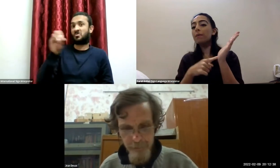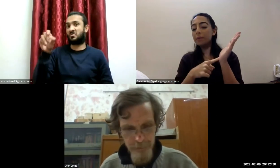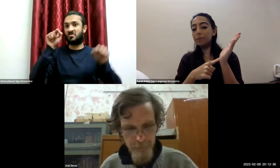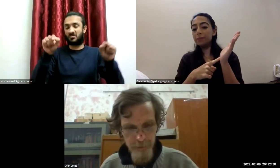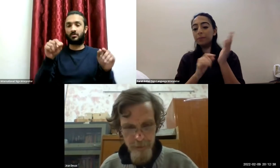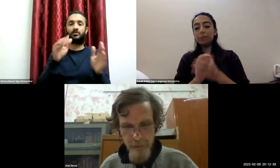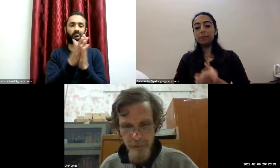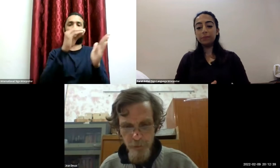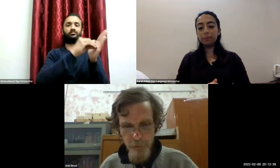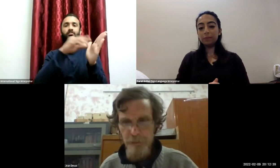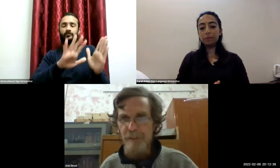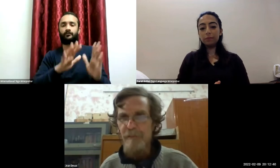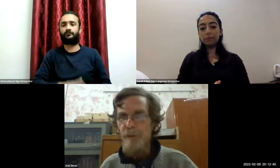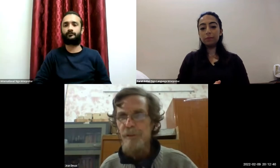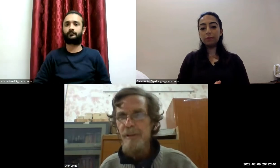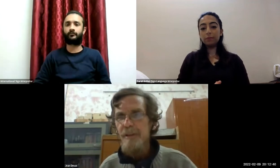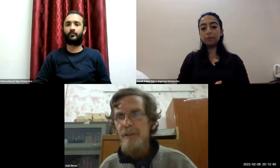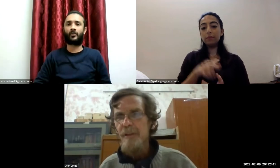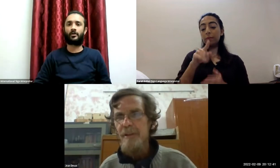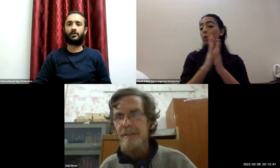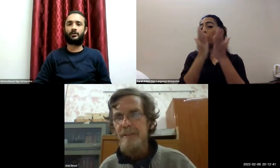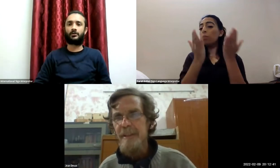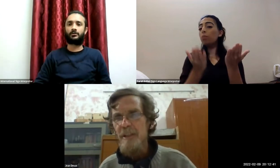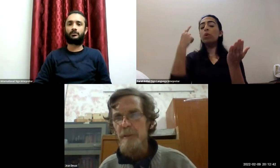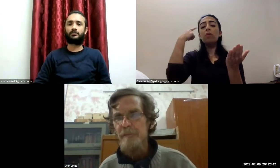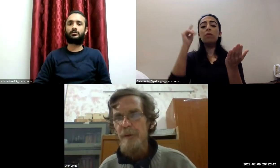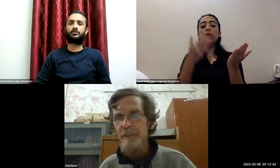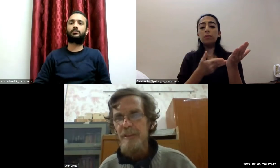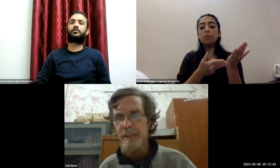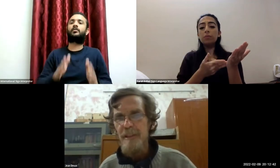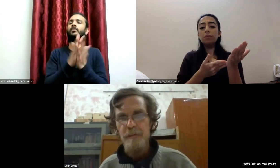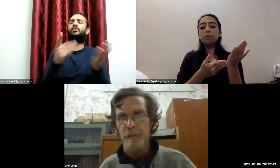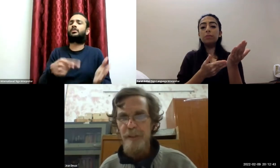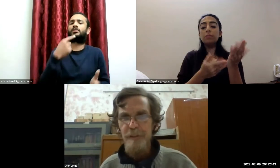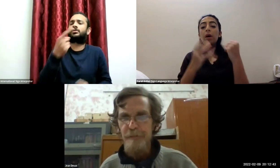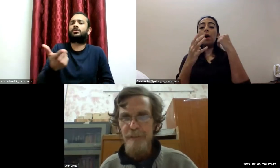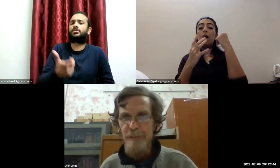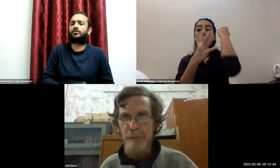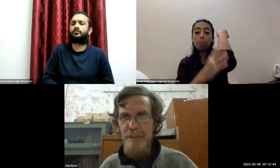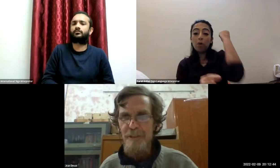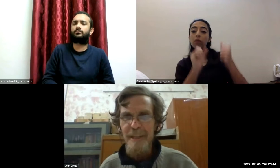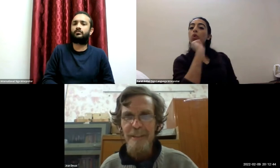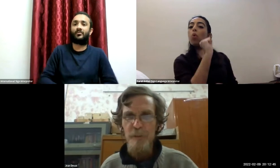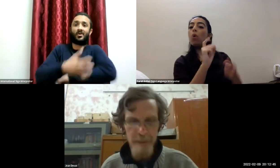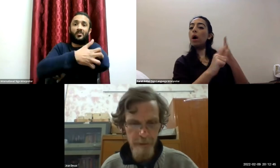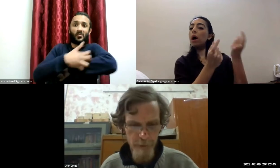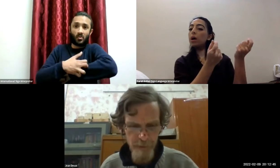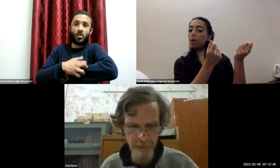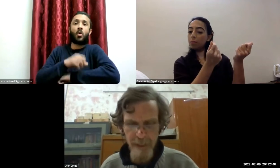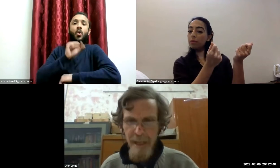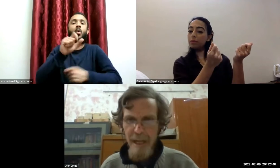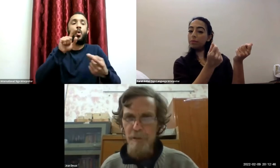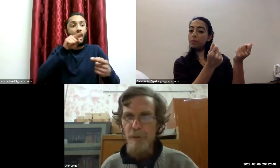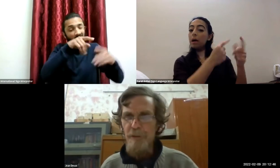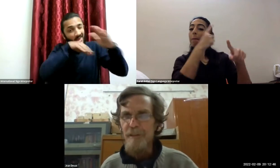revalian's authoritative book called the economics of poverty for 500 pages again mention of